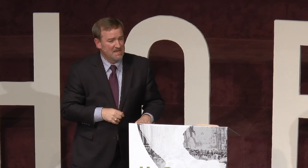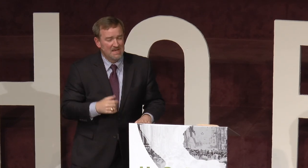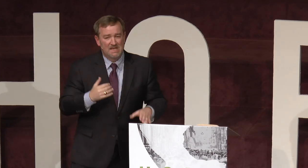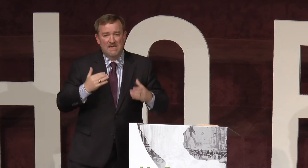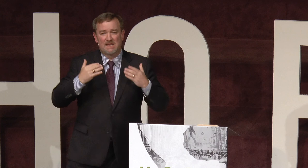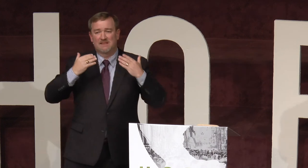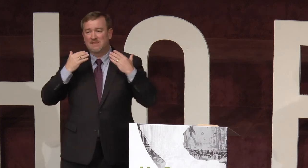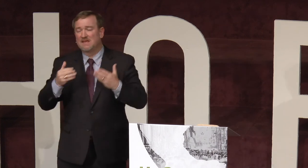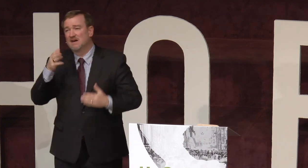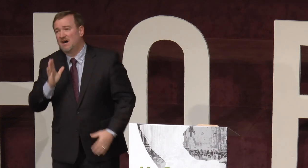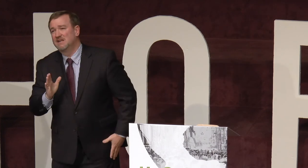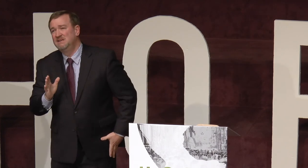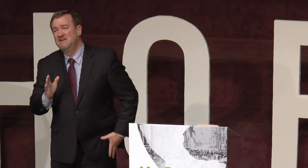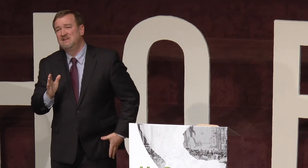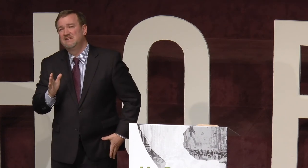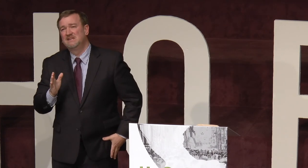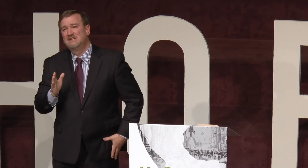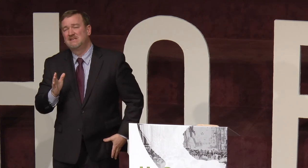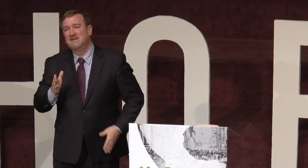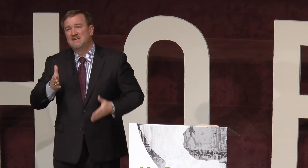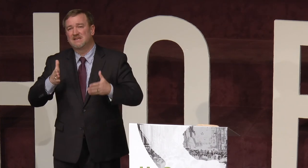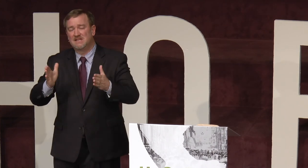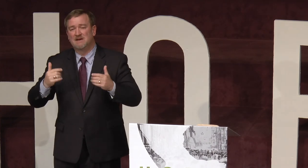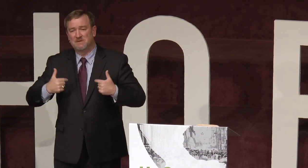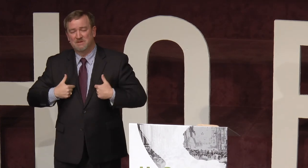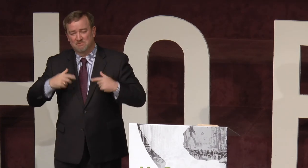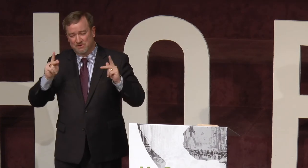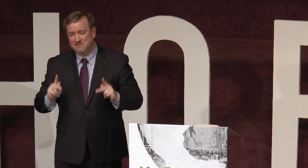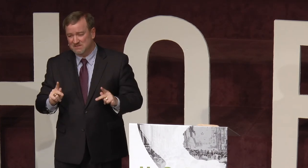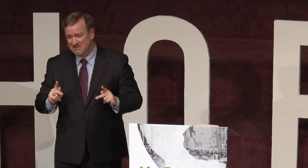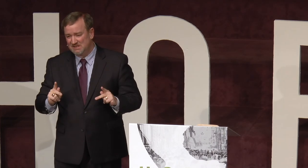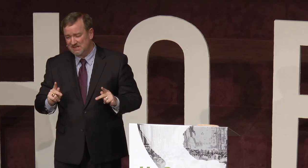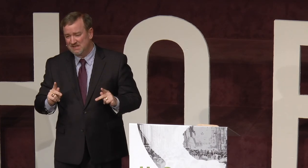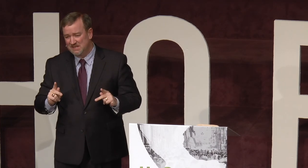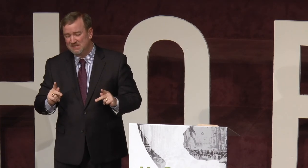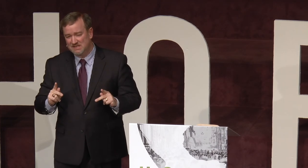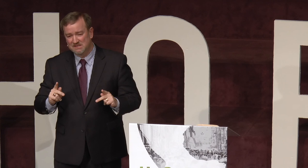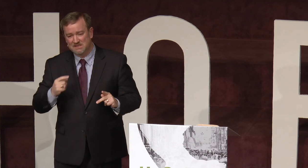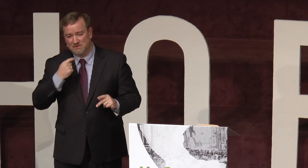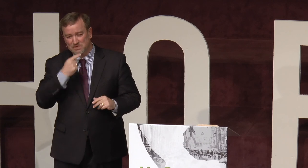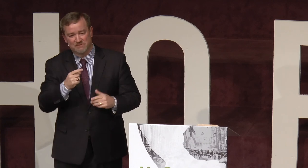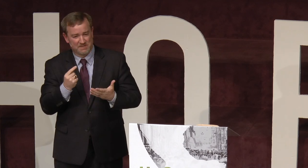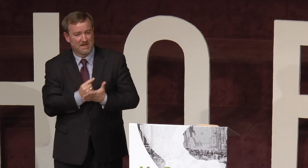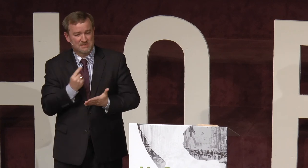And I thanked God that he let me be the person that would give him the gospel.